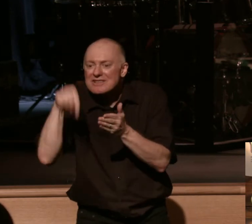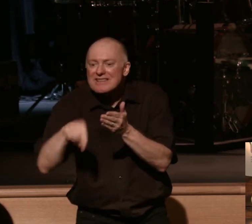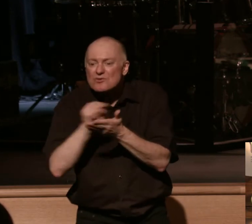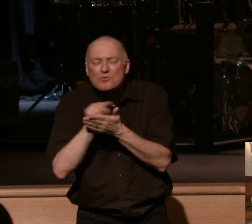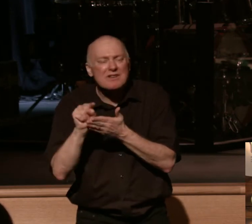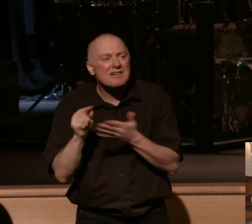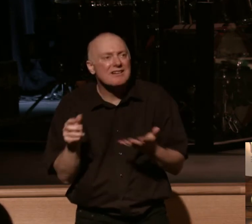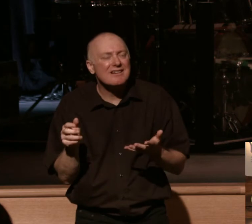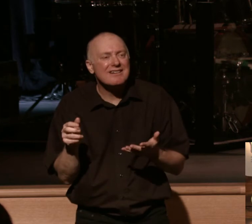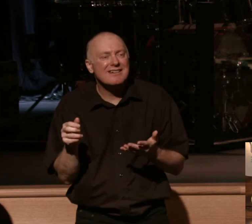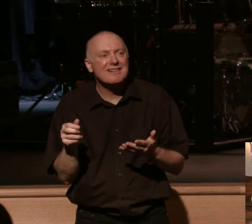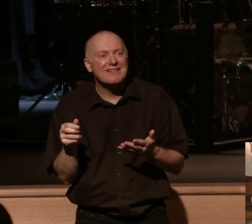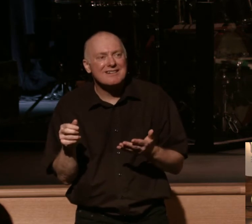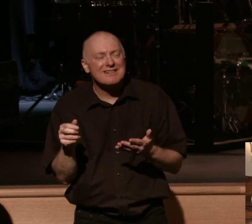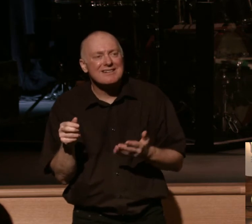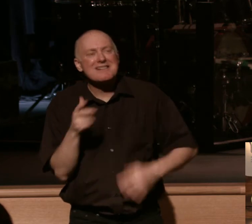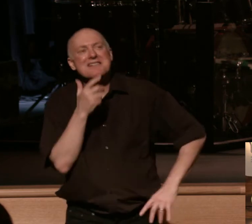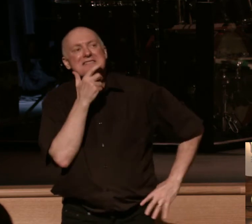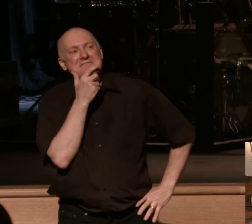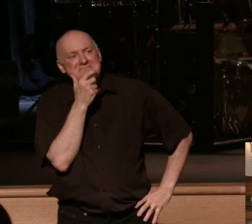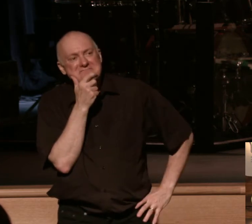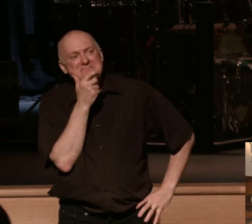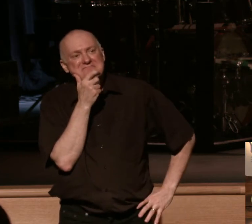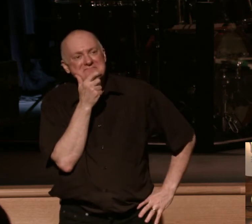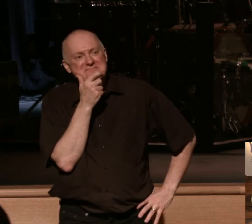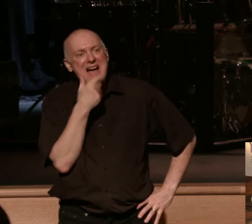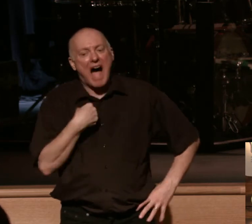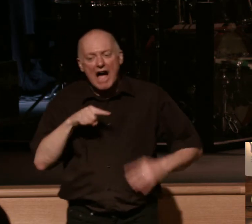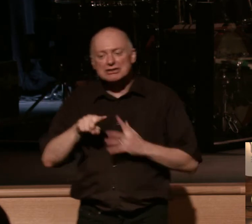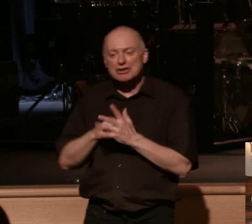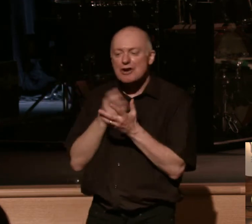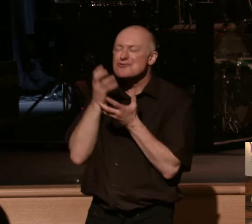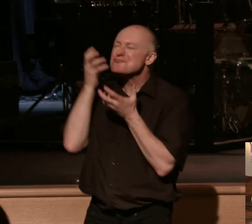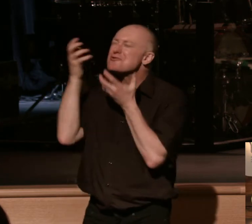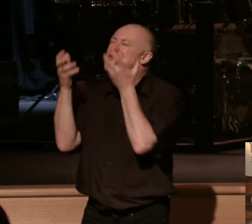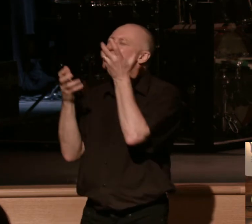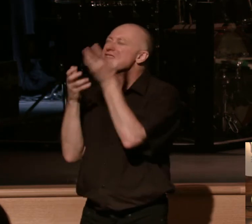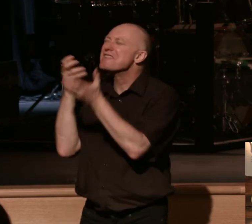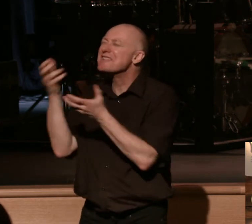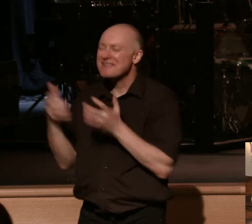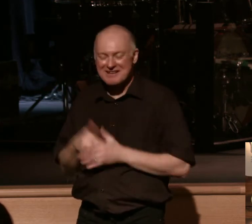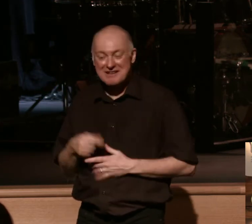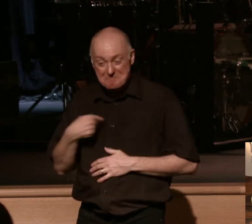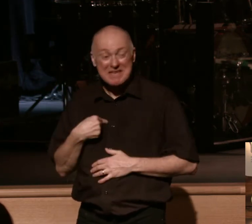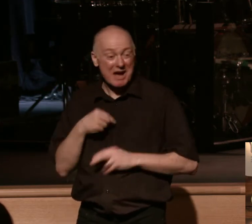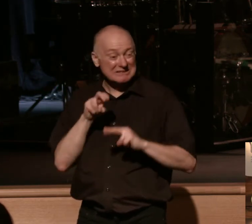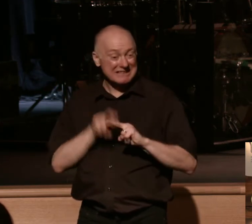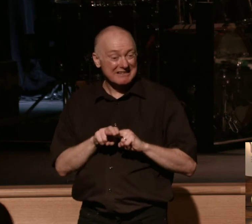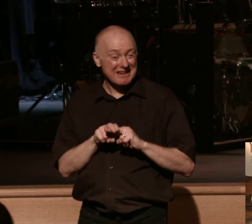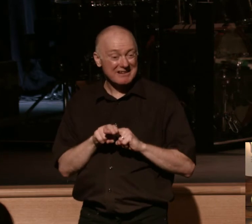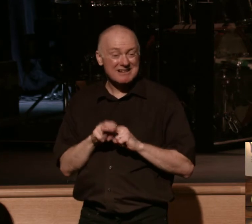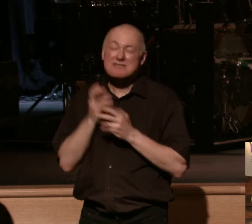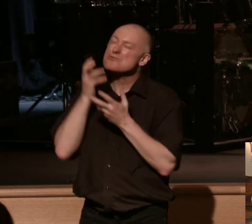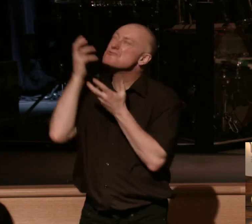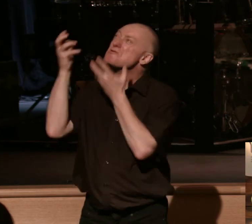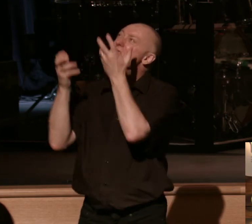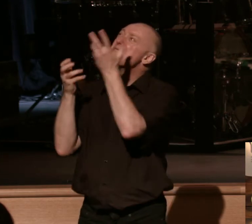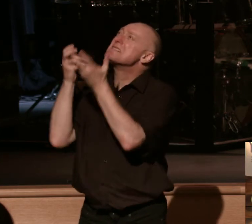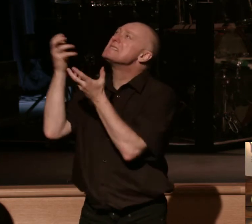was like hmm I'm groaning it's a whole lot of groaning in one setting but I realized yeah but it's